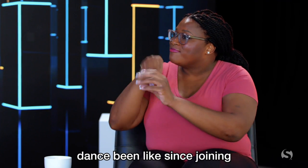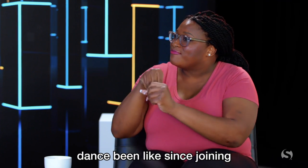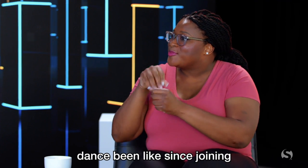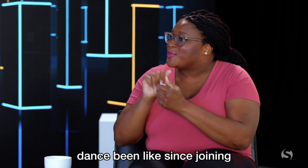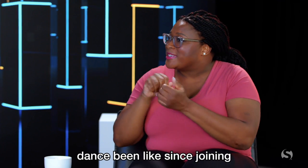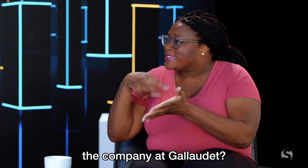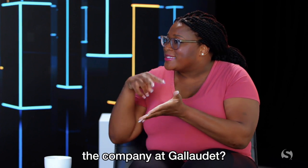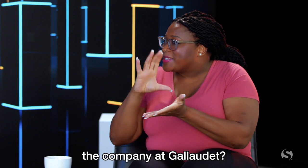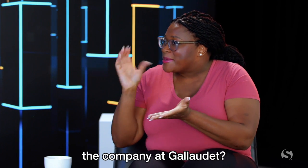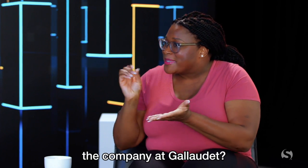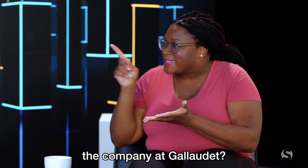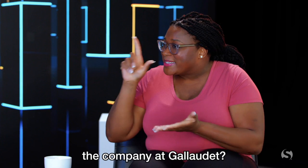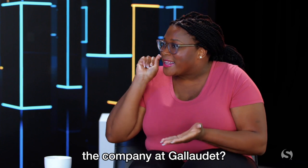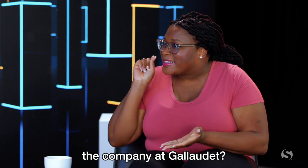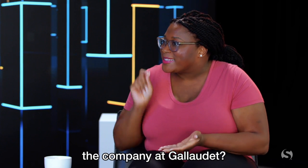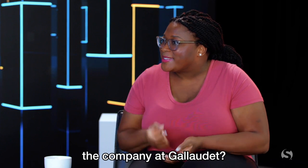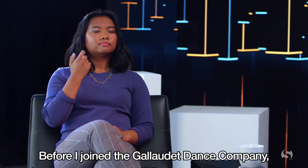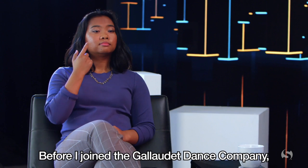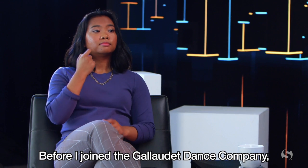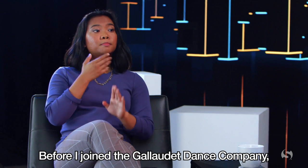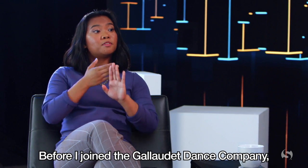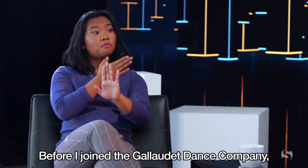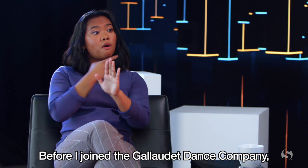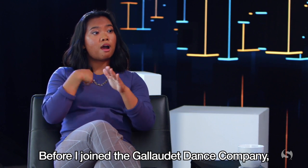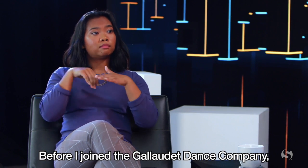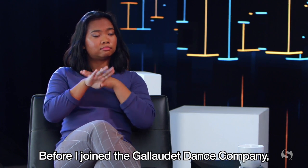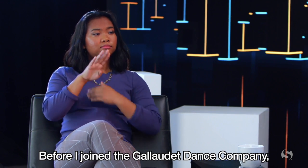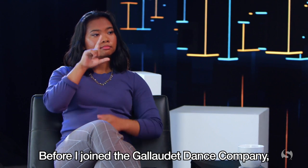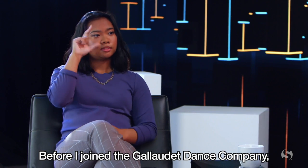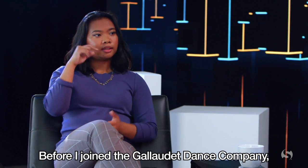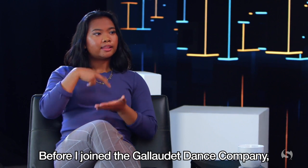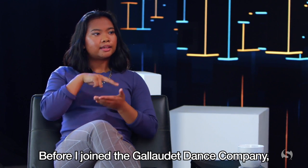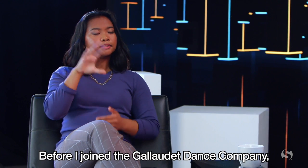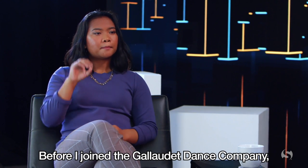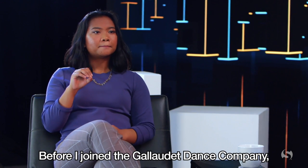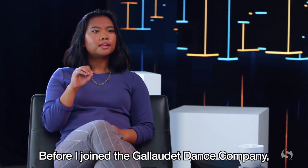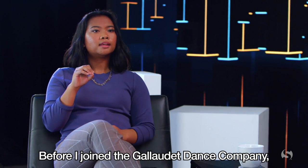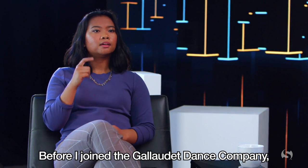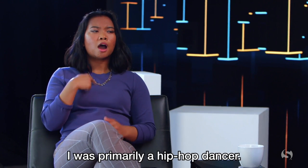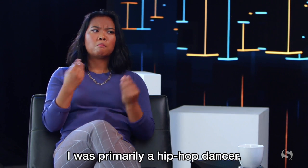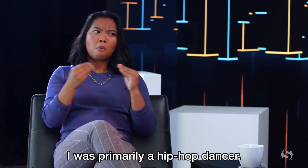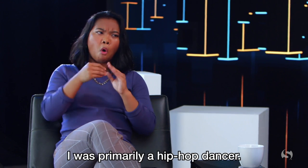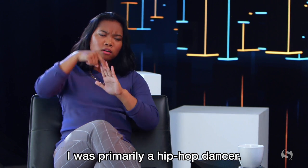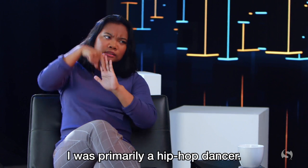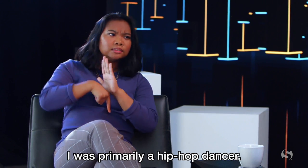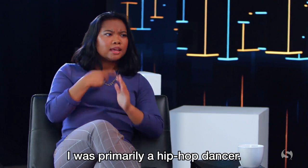with dance been like since joining the company at Gallaudet? Before I joined the Gallaudet Dance Company, I was primarily a hip-hop dancer.